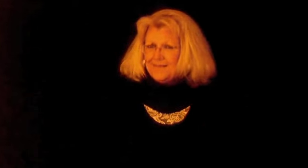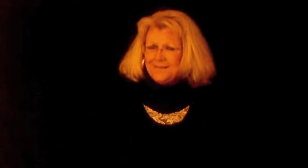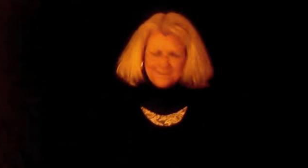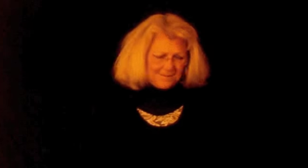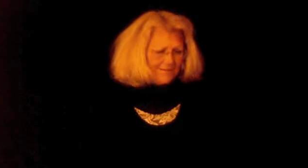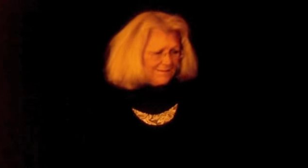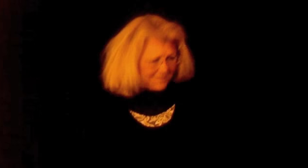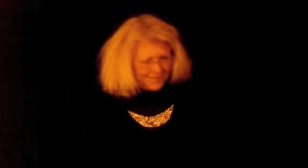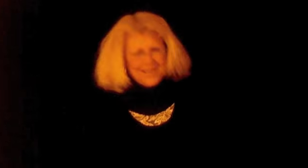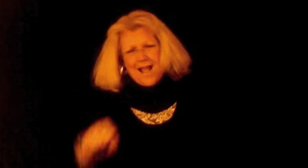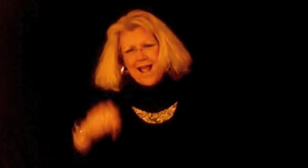Yeah